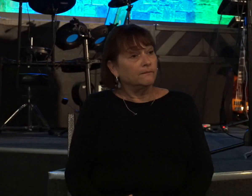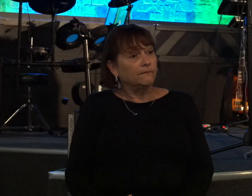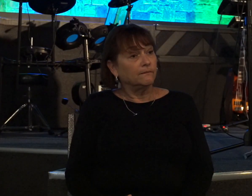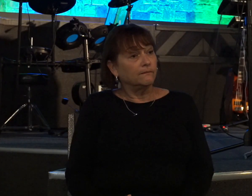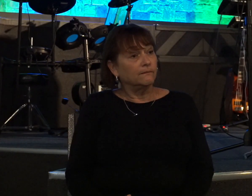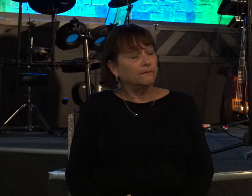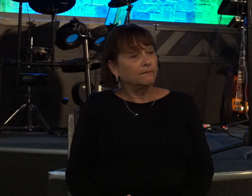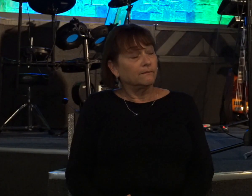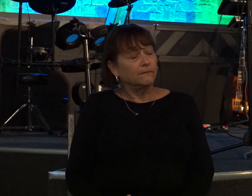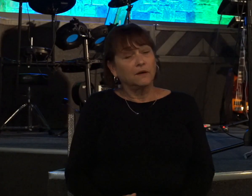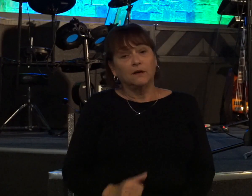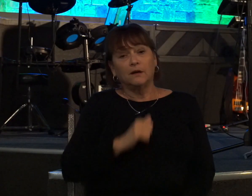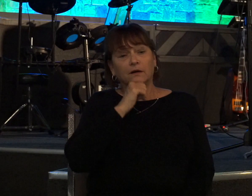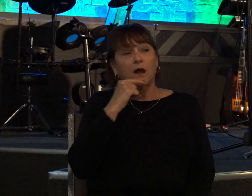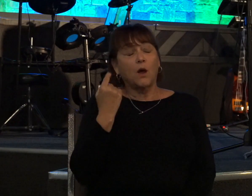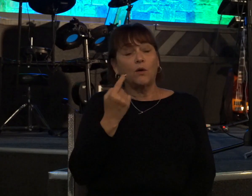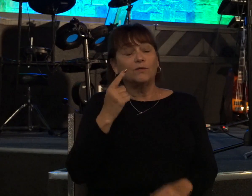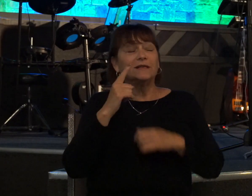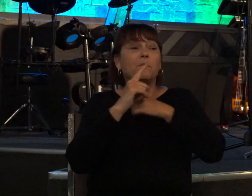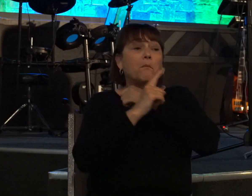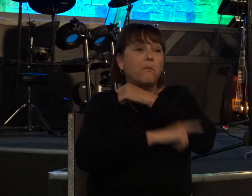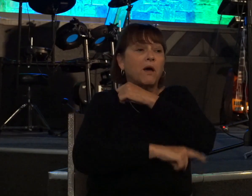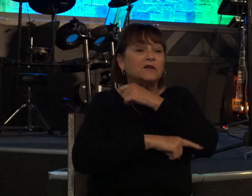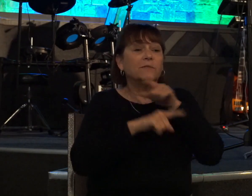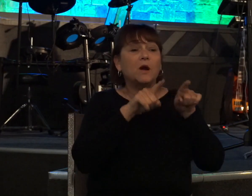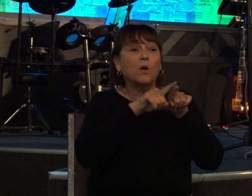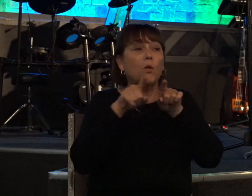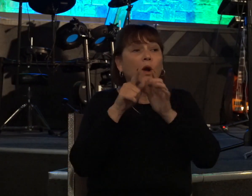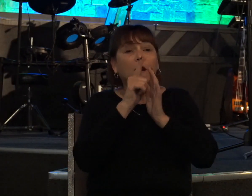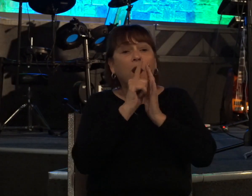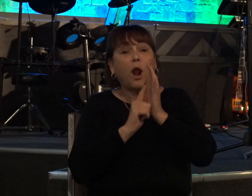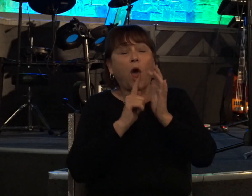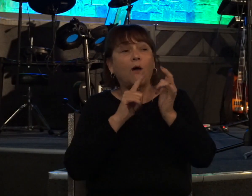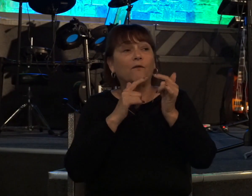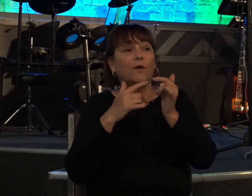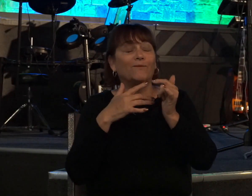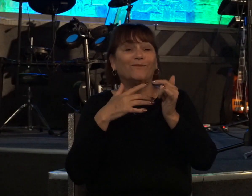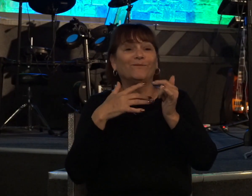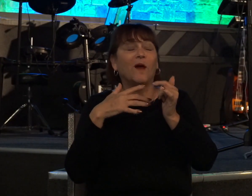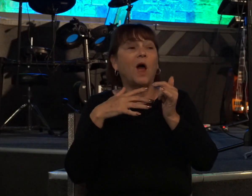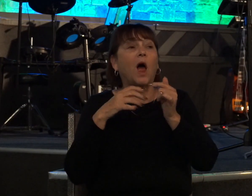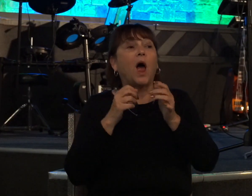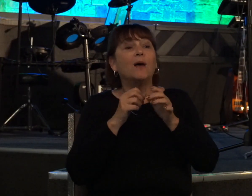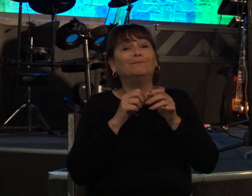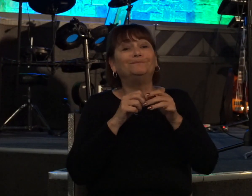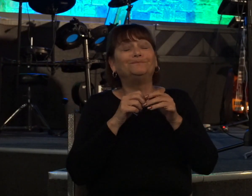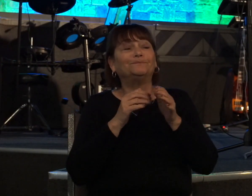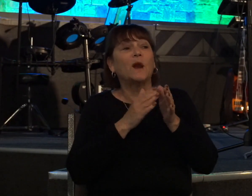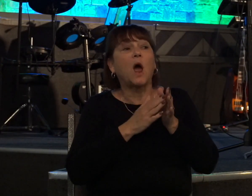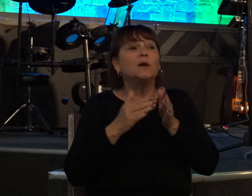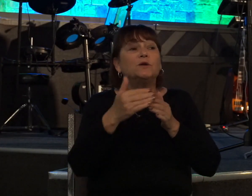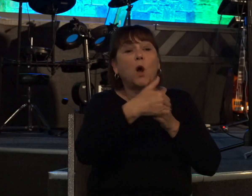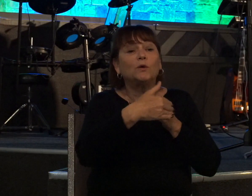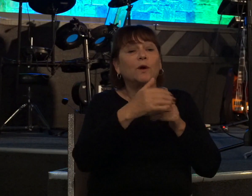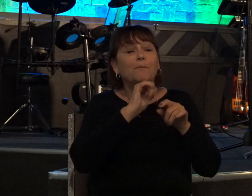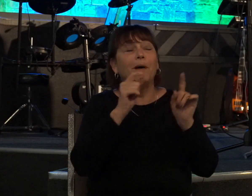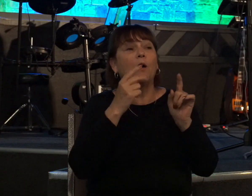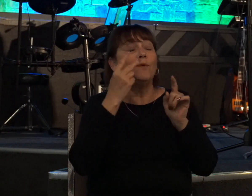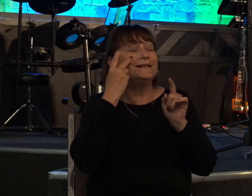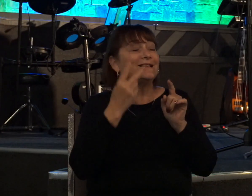not only was this punishment according to the law for the crime of adultery but david himself as we saw unknowingly passed